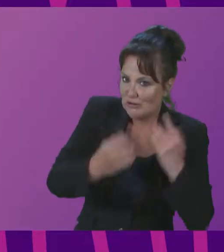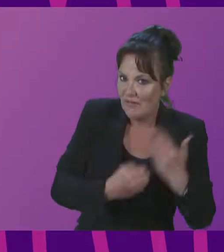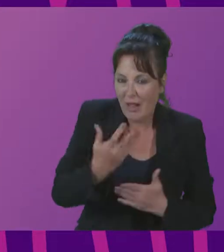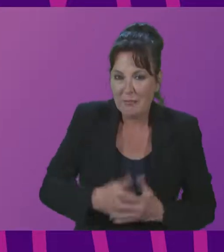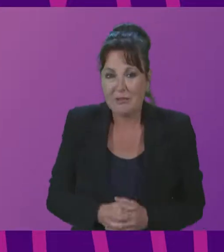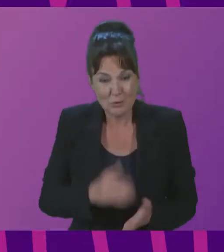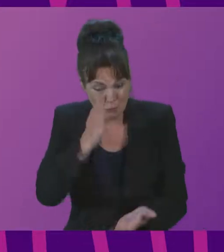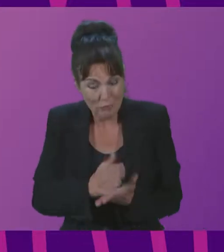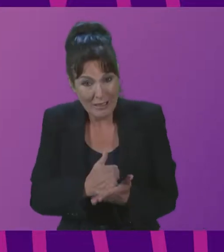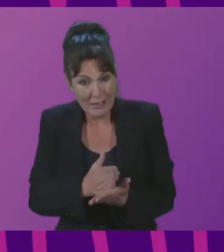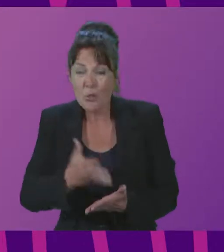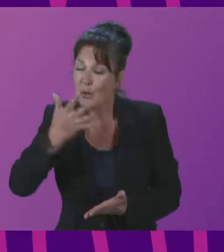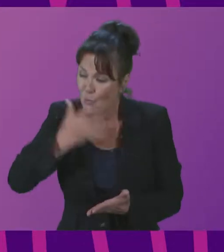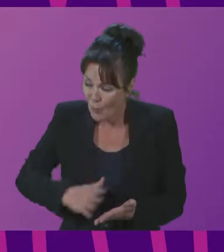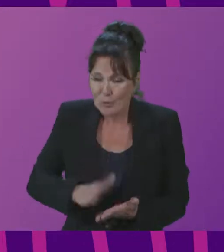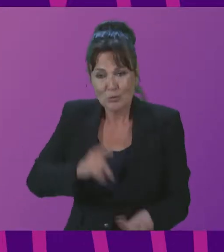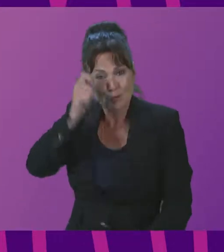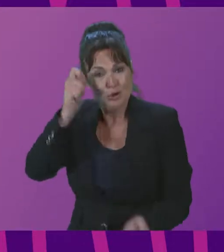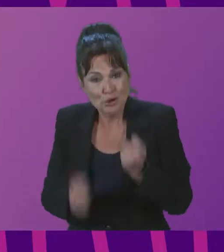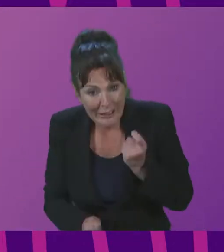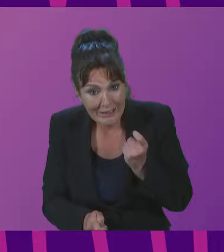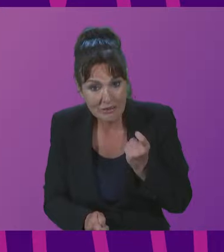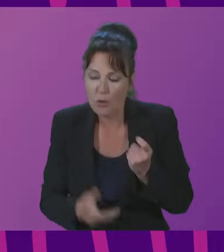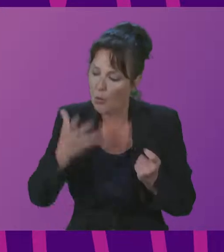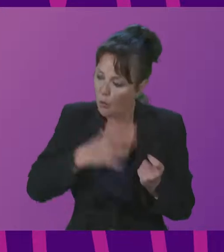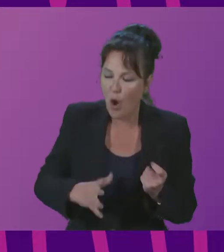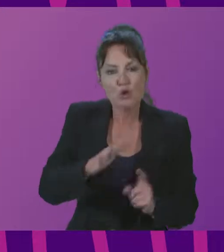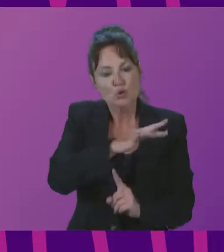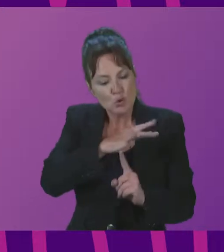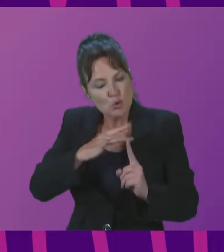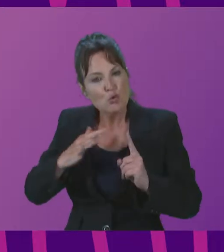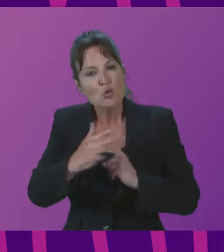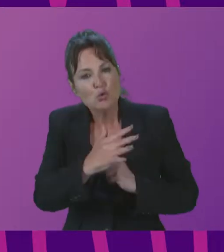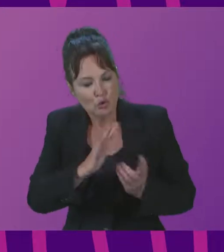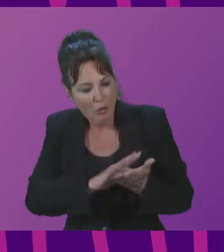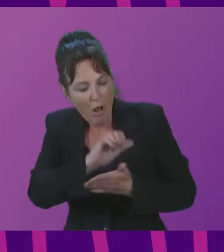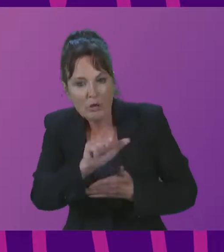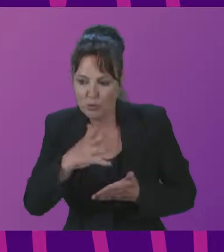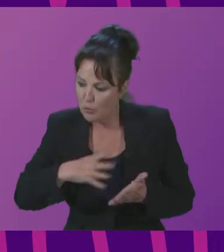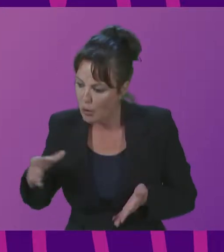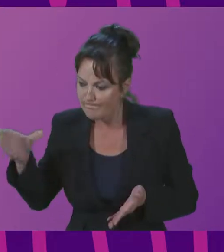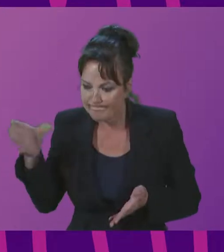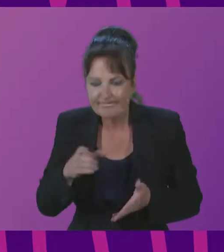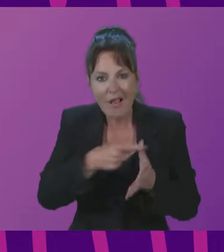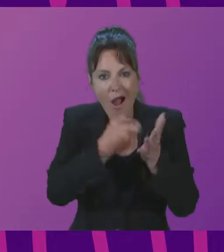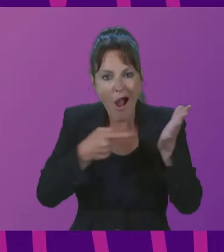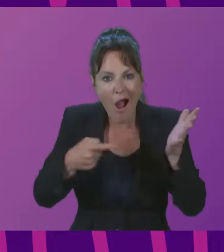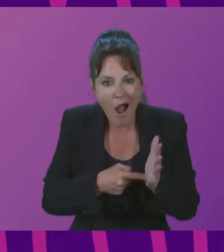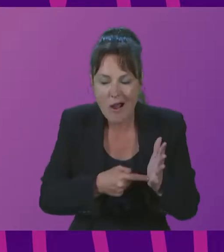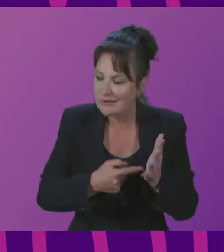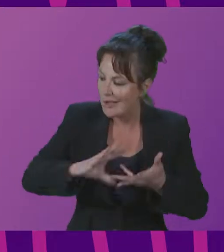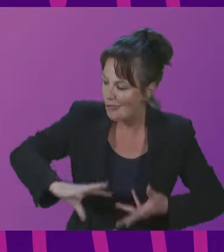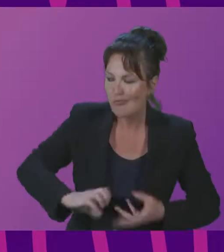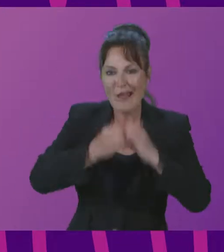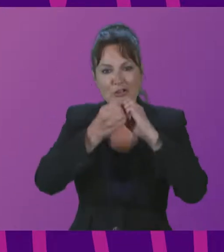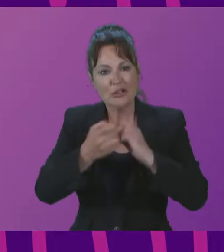culture so that making, doing and teaching were given their place. The process of art is important as the result of